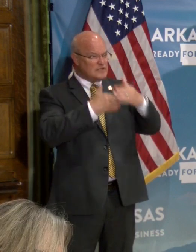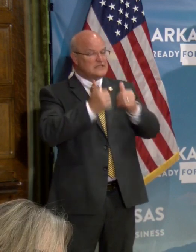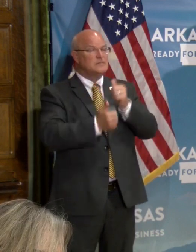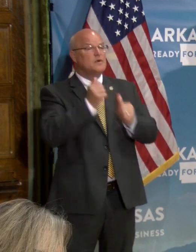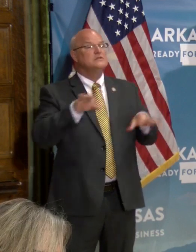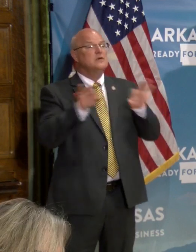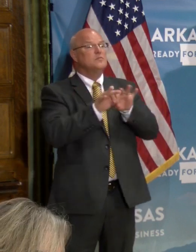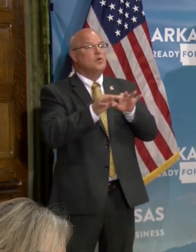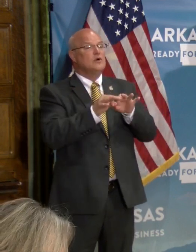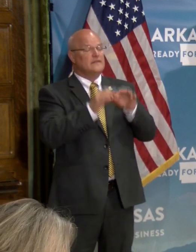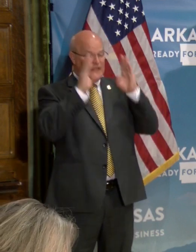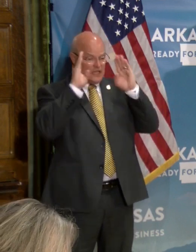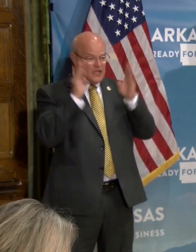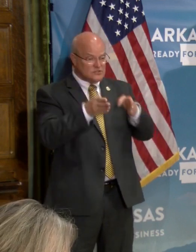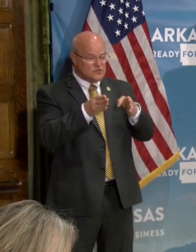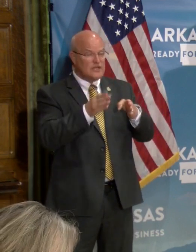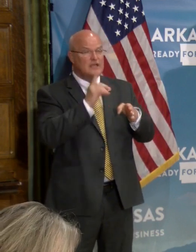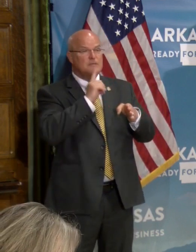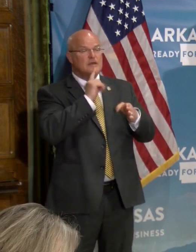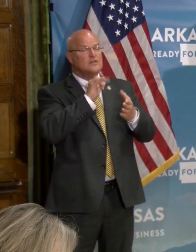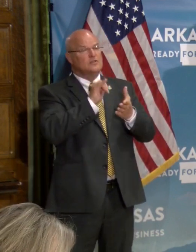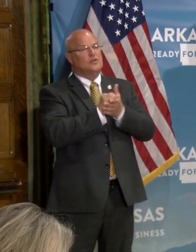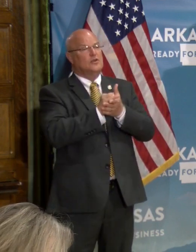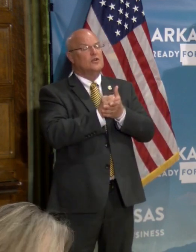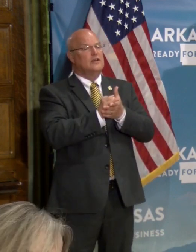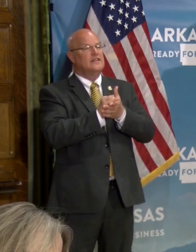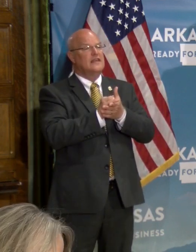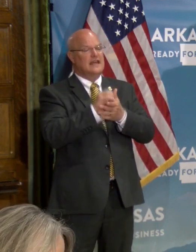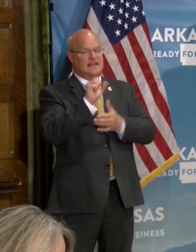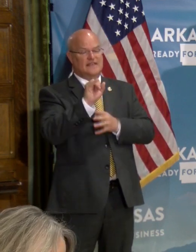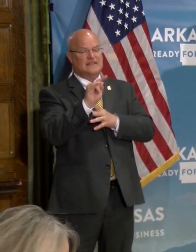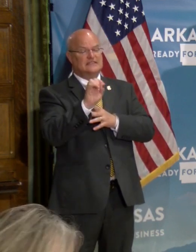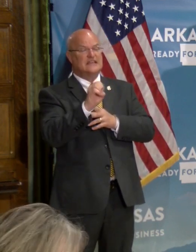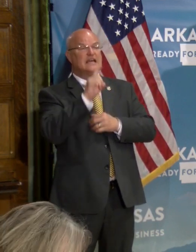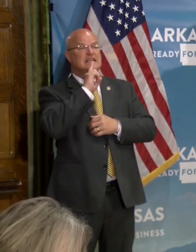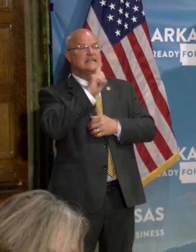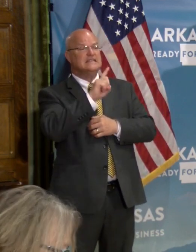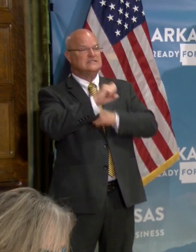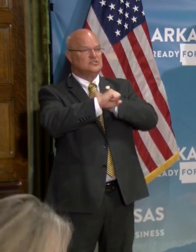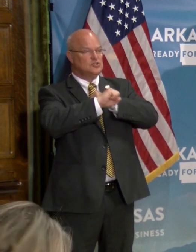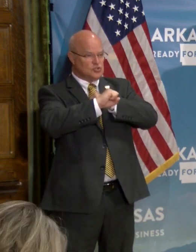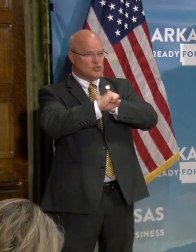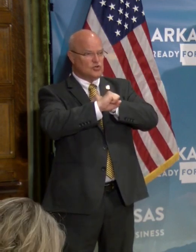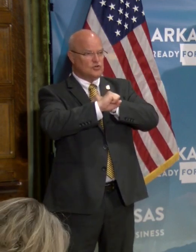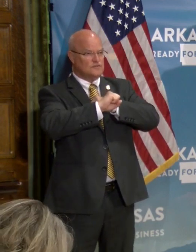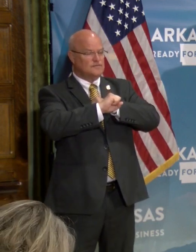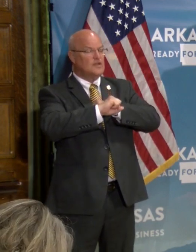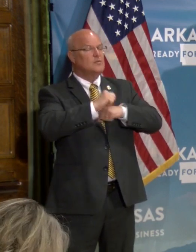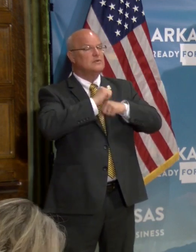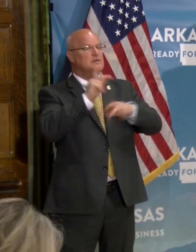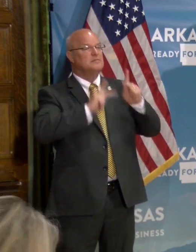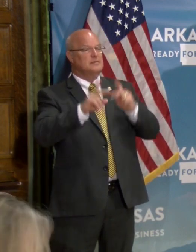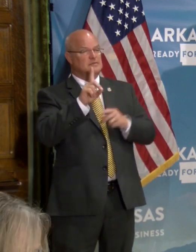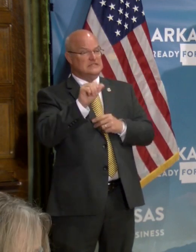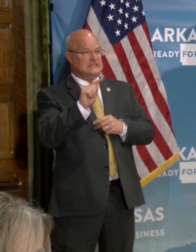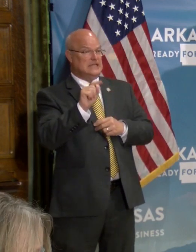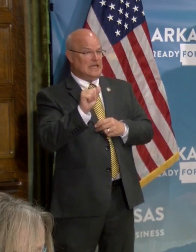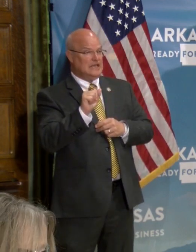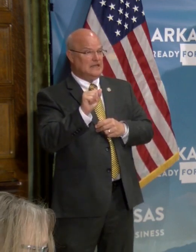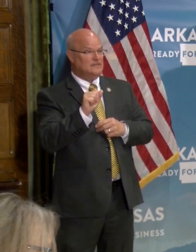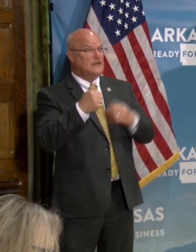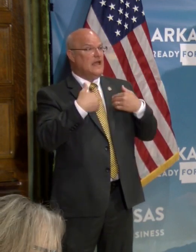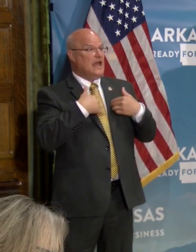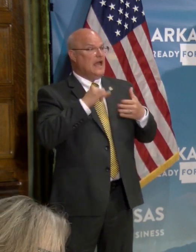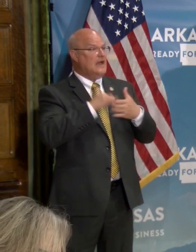most important thing that they've concentrated on is making sure that the site is secure now in order to protect everyone's data. Uh,